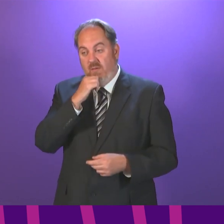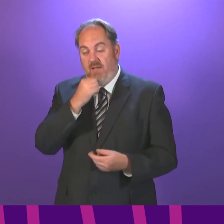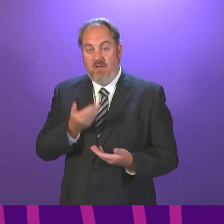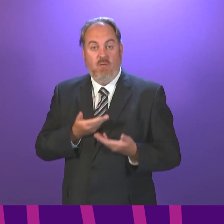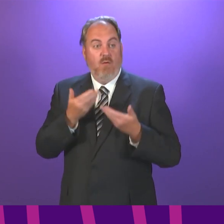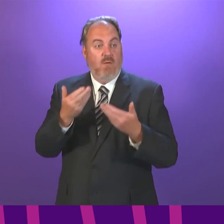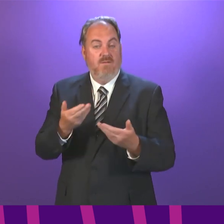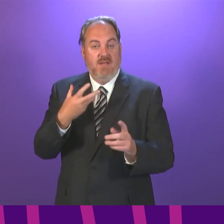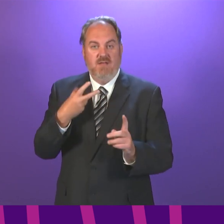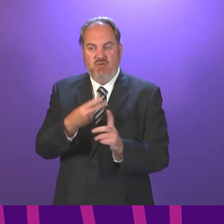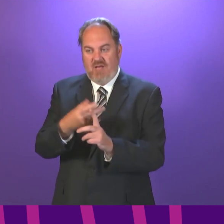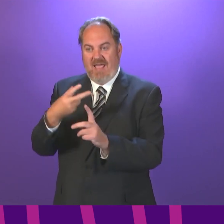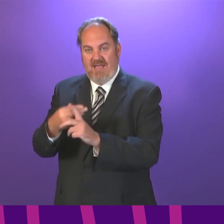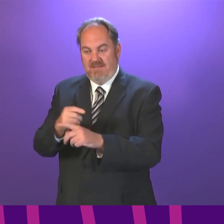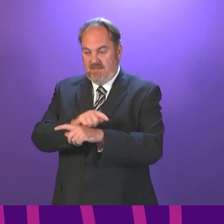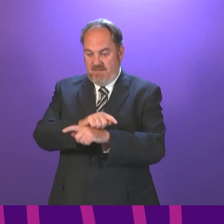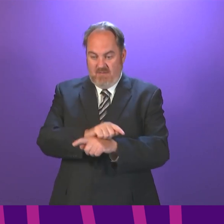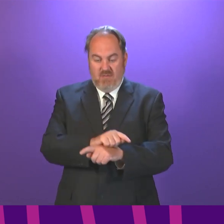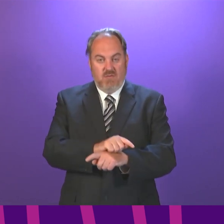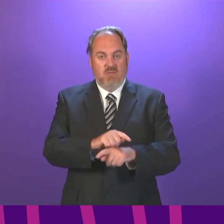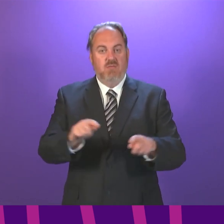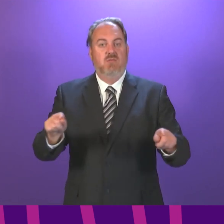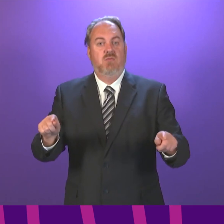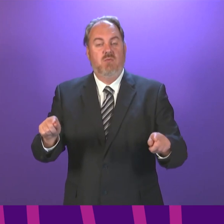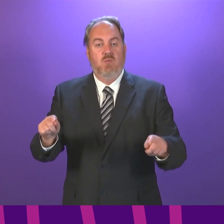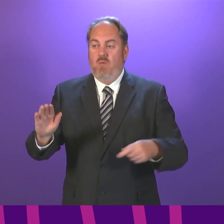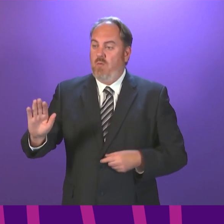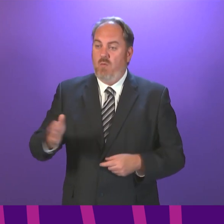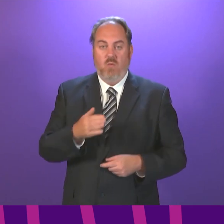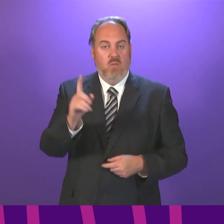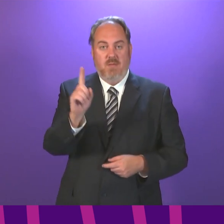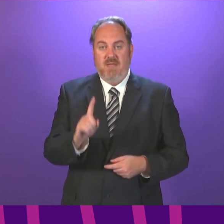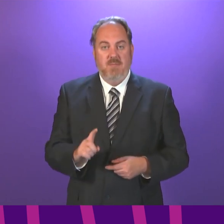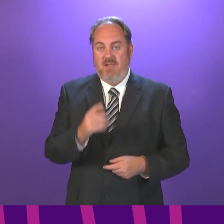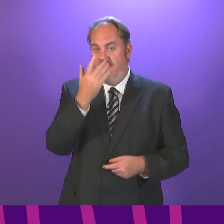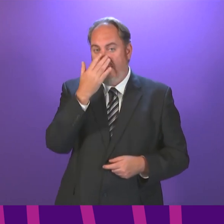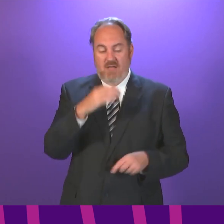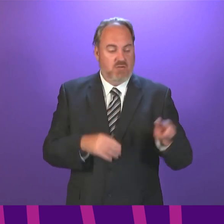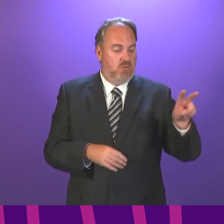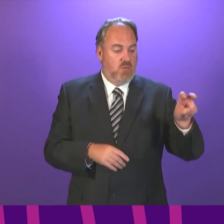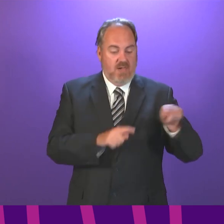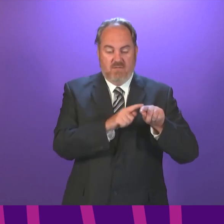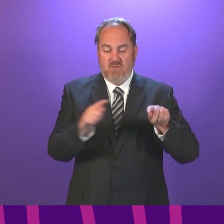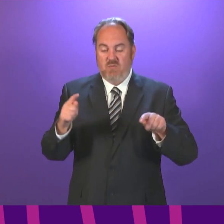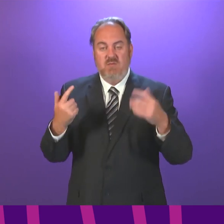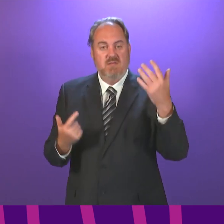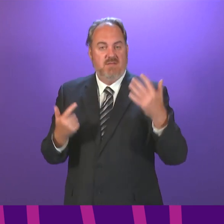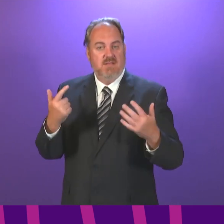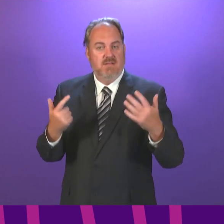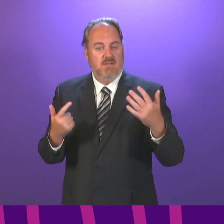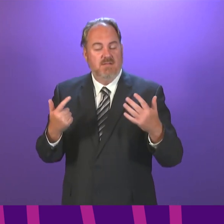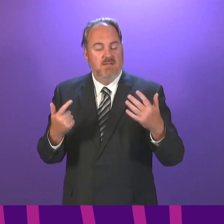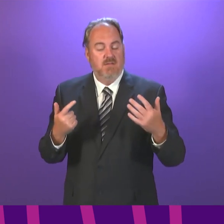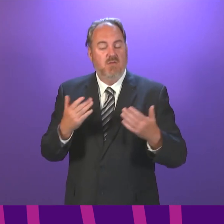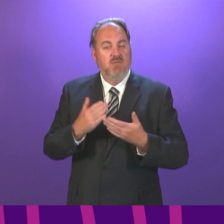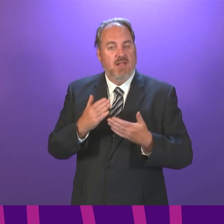Obviously, informed consent would determine uptake, but offer vaccination to all people in that age group. I am particularly hopeful that we will